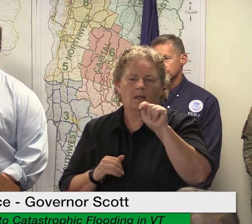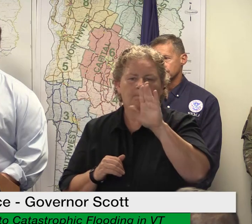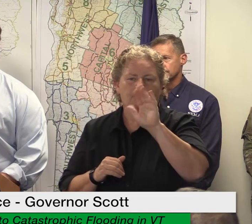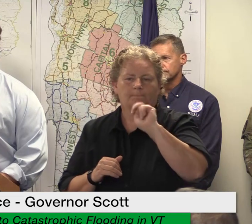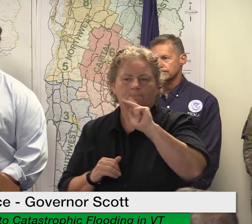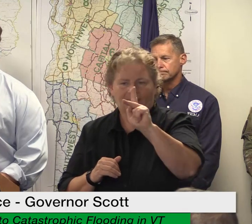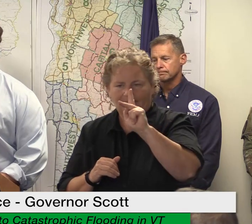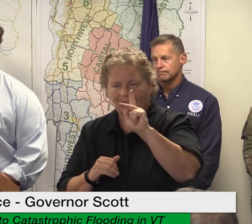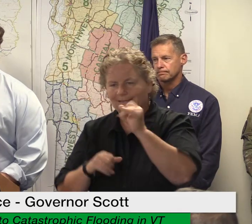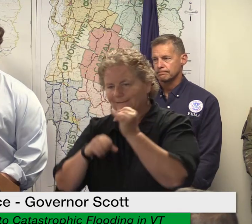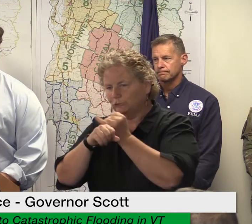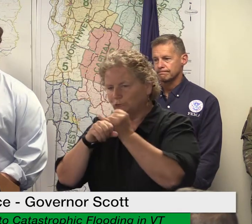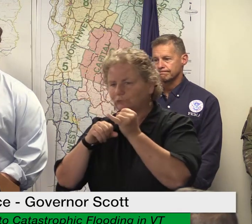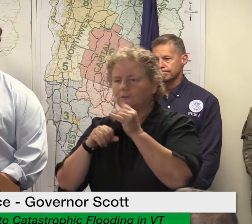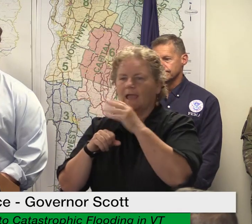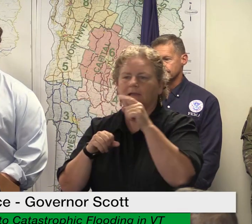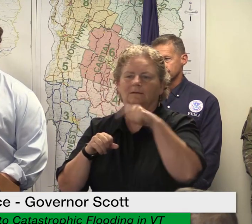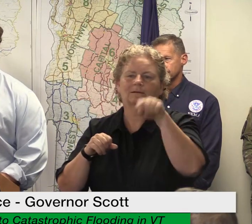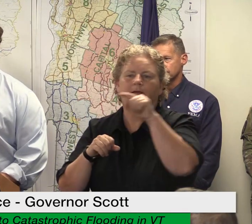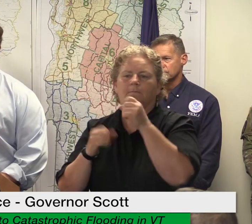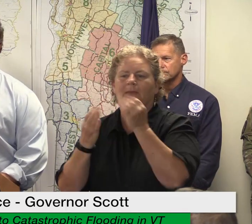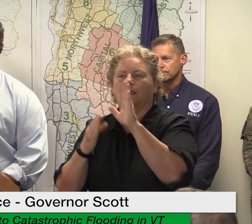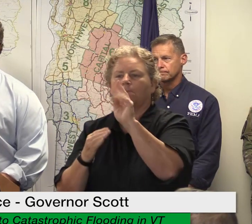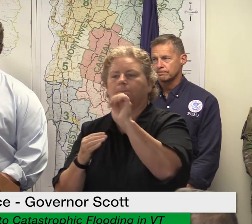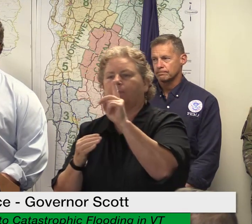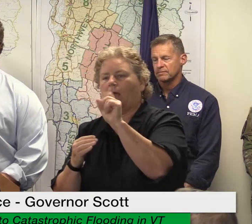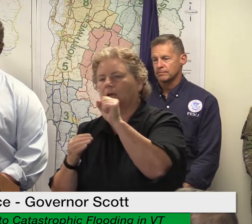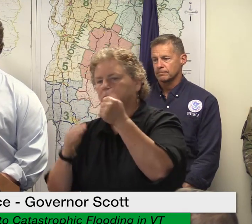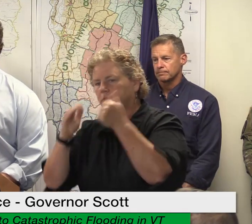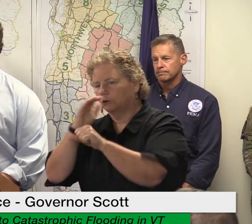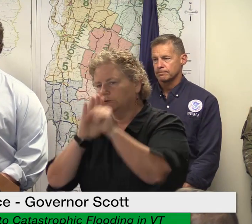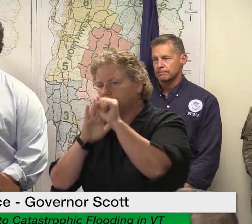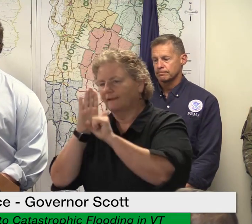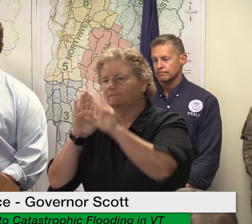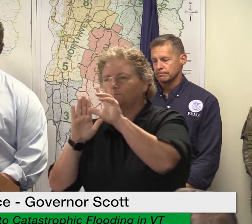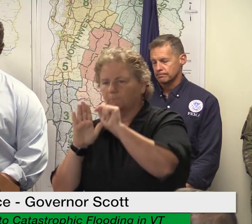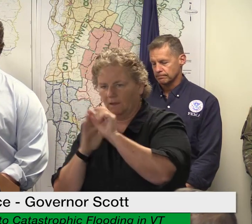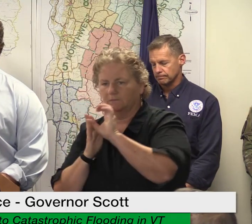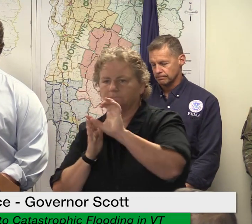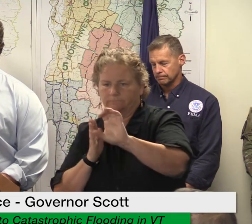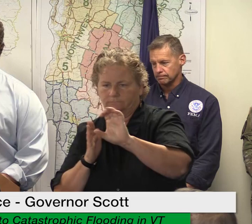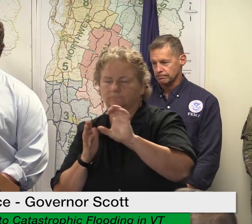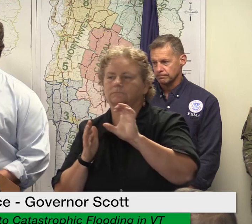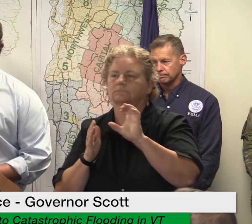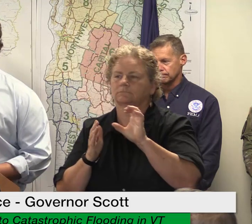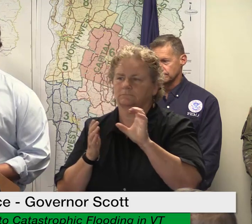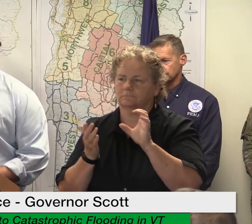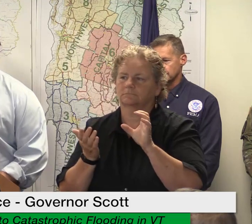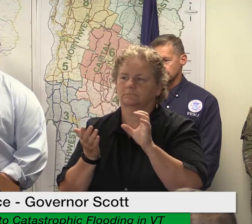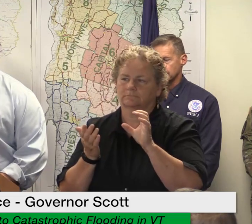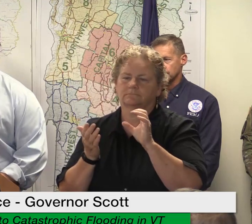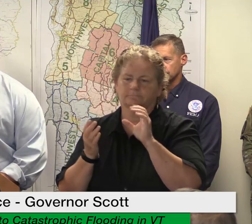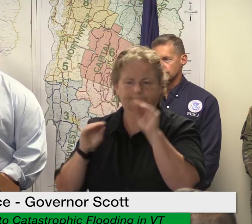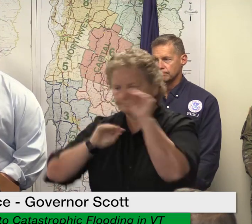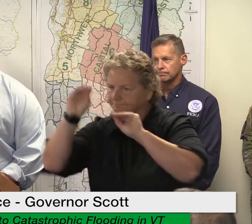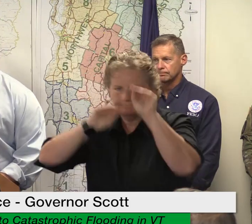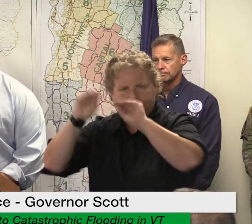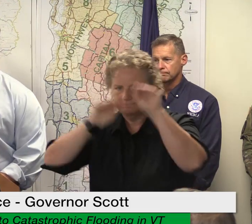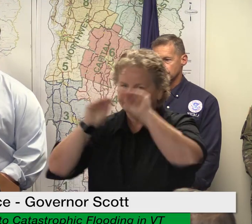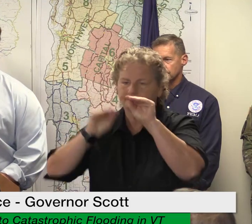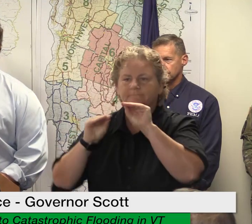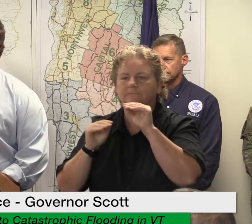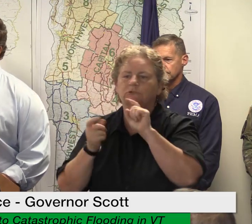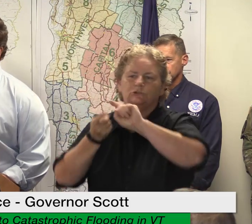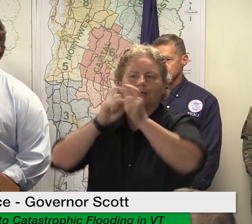they all stand by ready willing and able to help as well as gaps potentially emerge in terms of state and federal